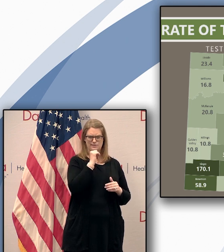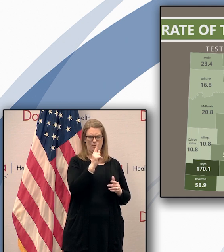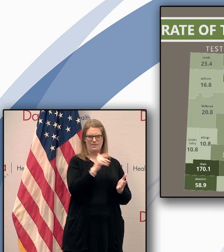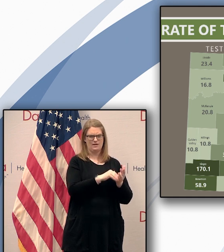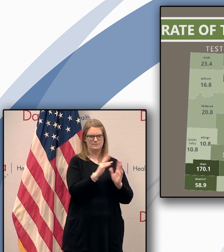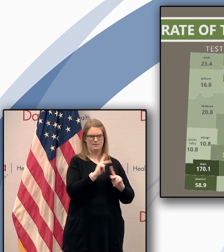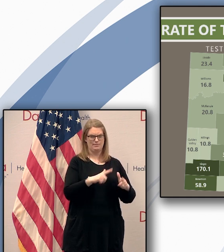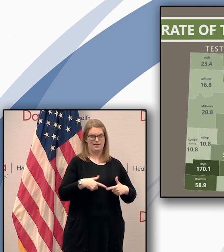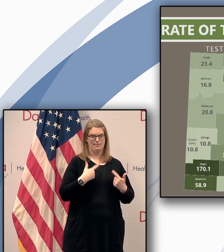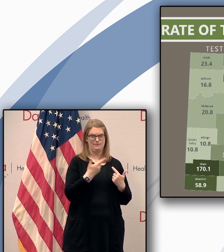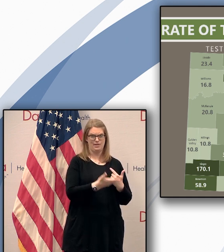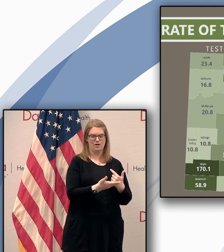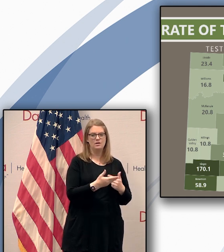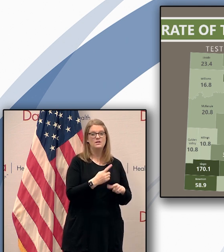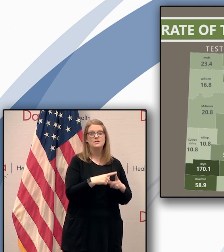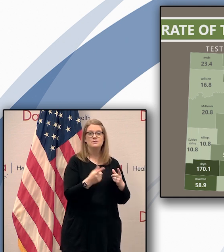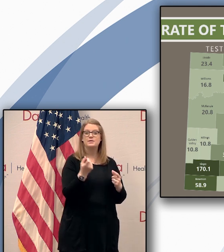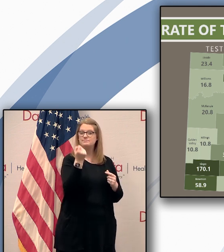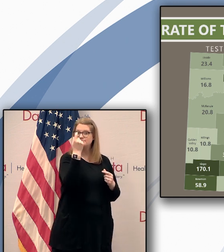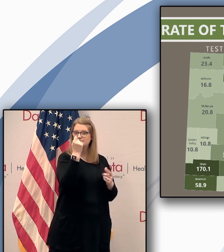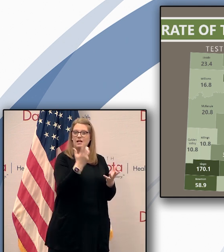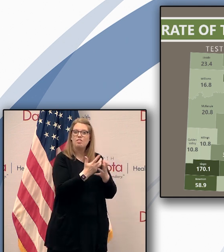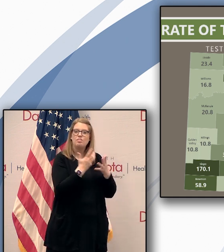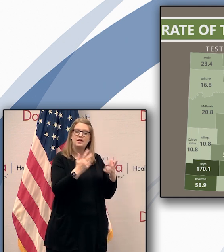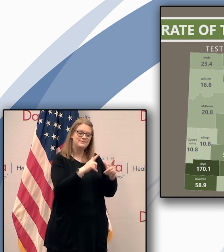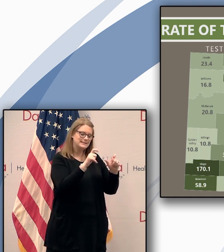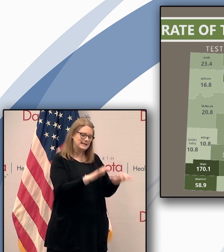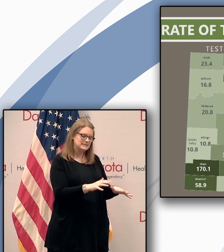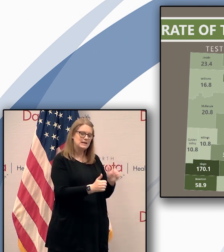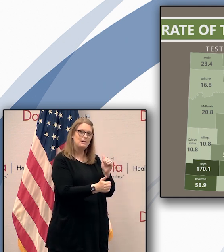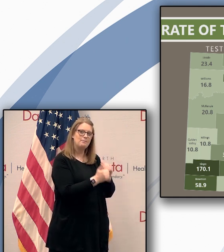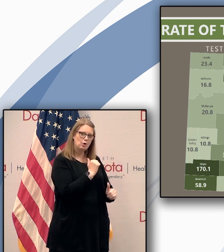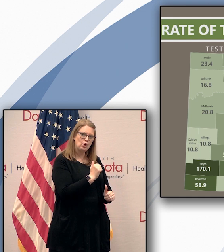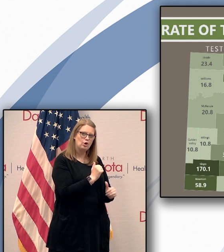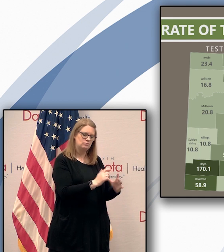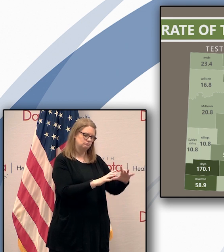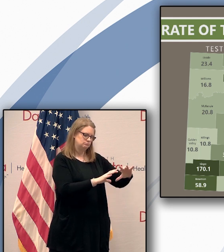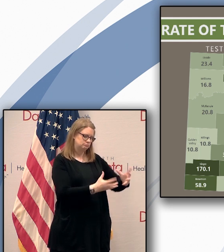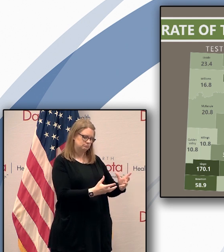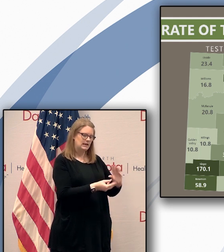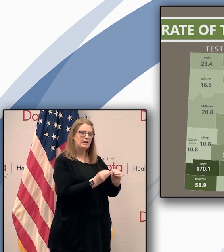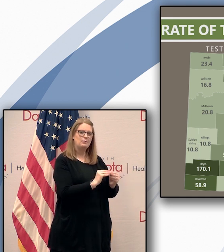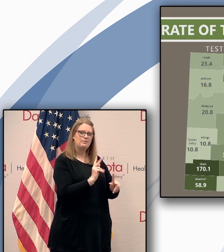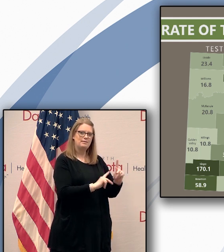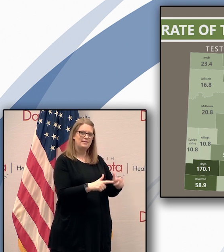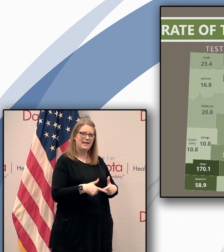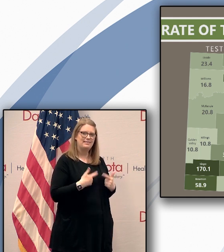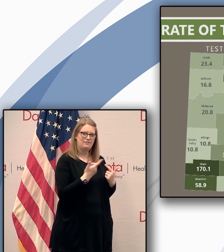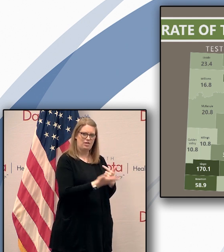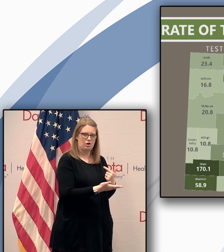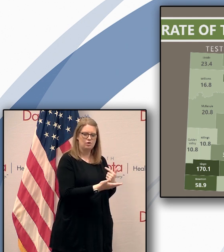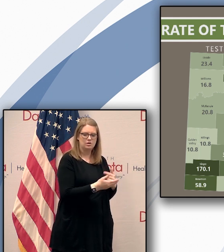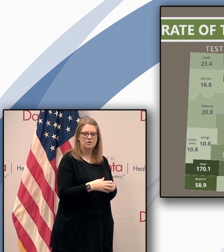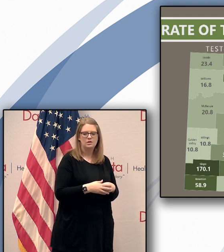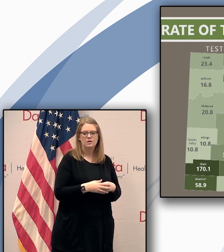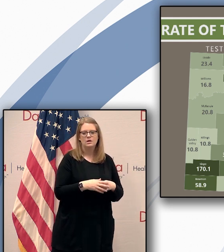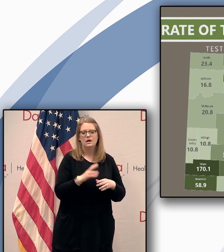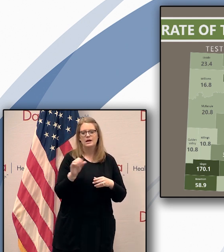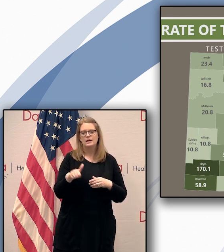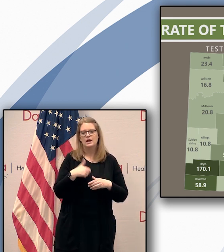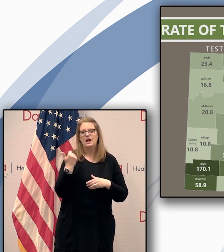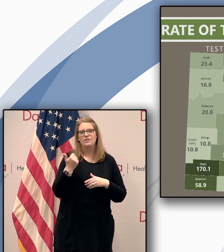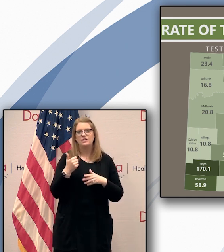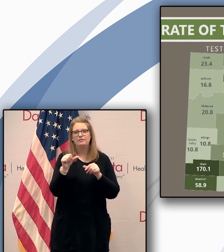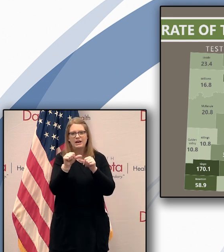county uh but a lot of testing uh per per population there and again you can see in areas where we have had